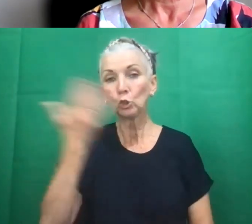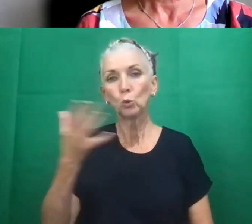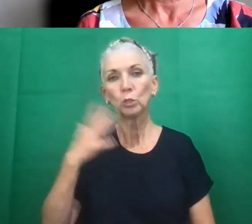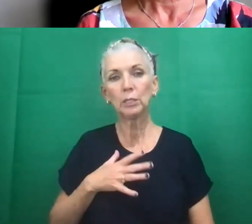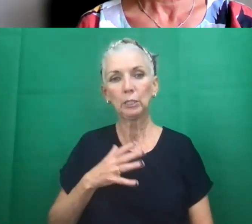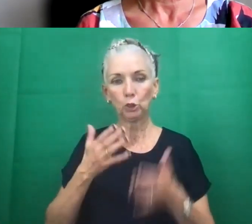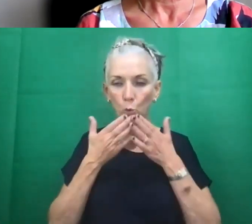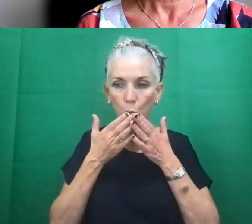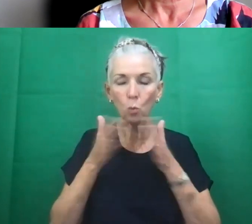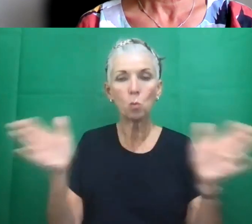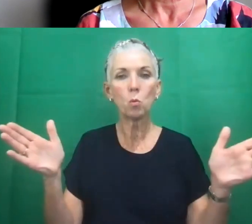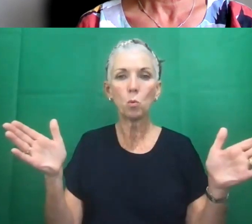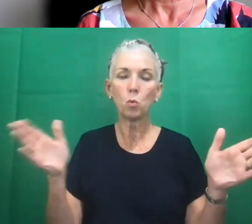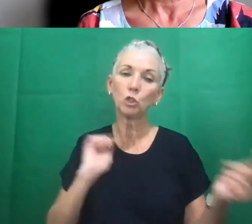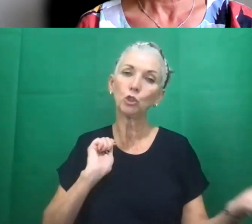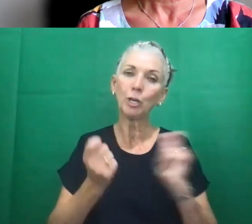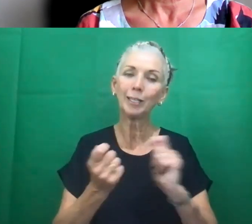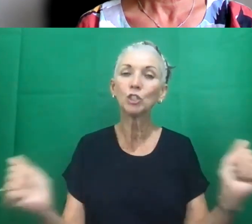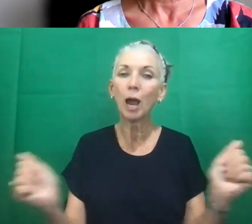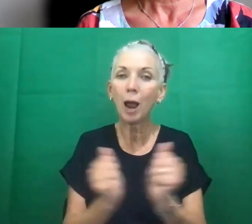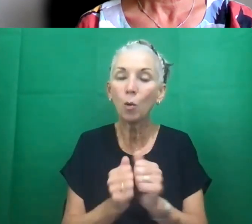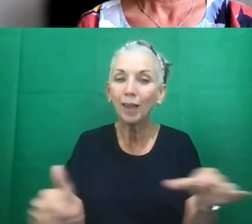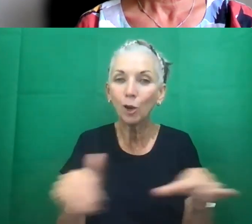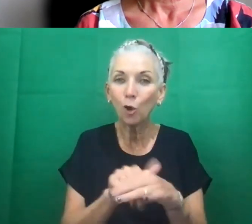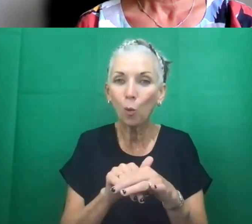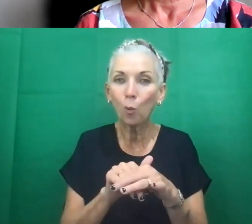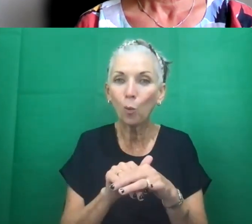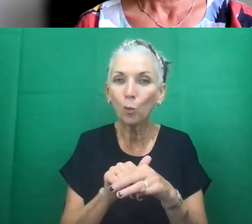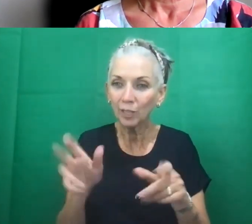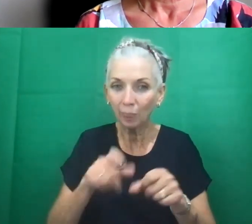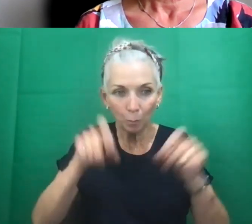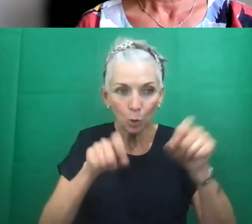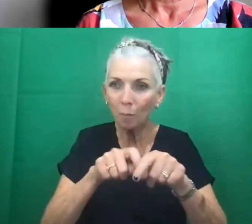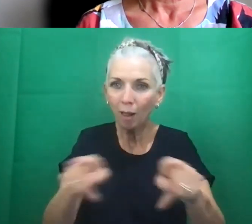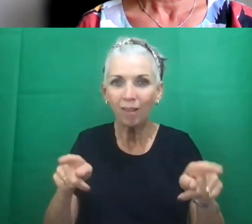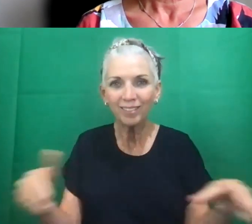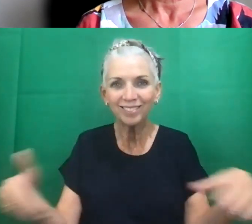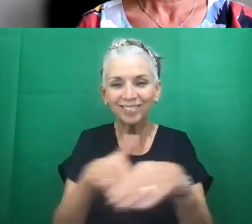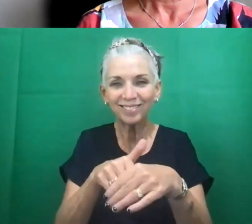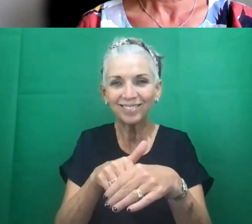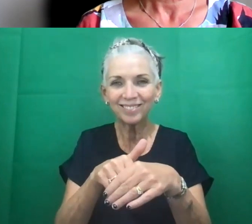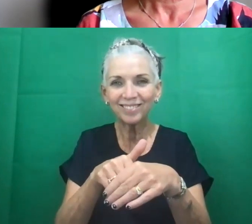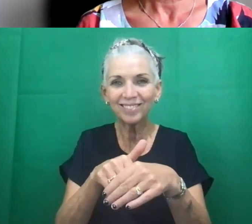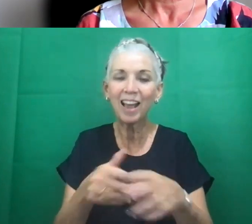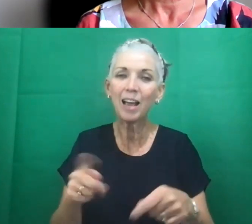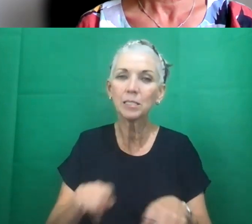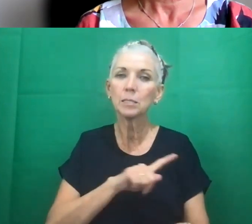include people and, and include their pupils. And special education needs